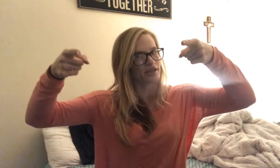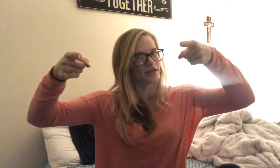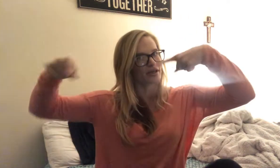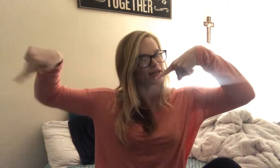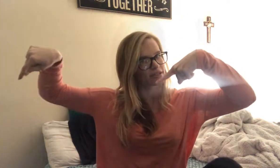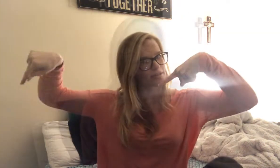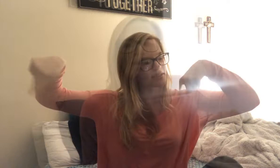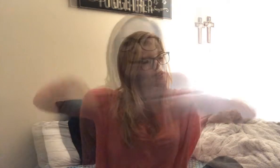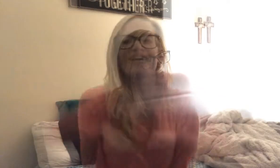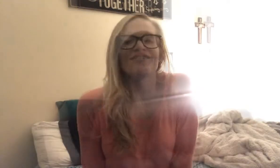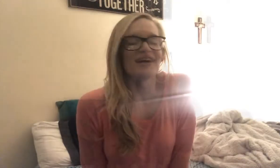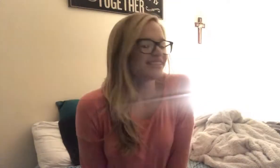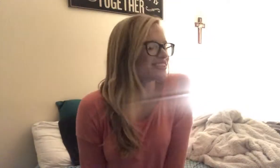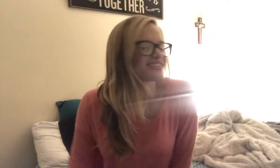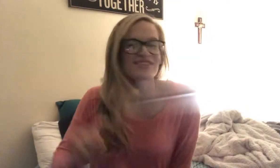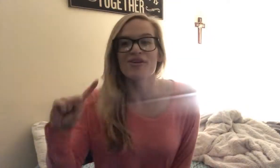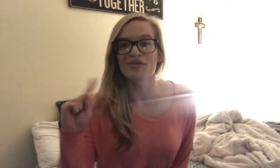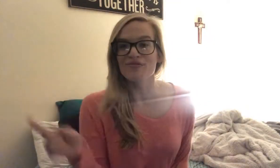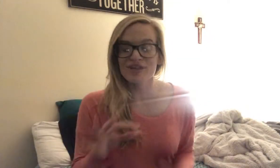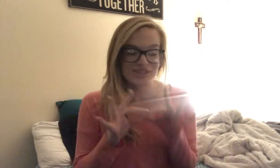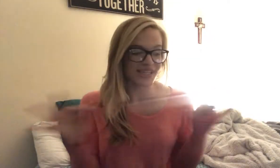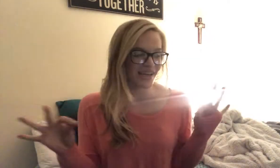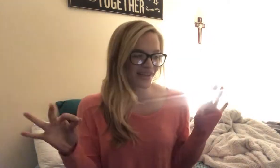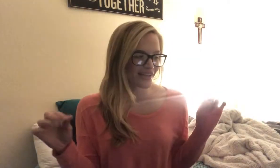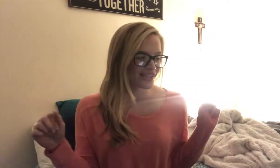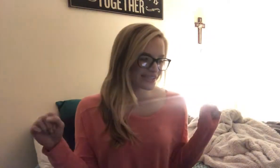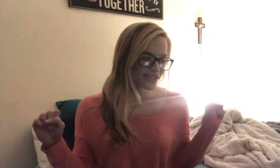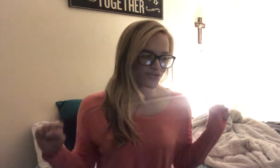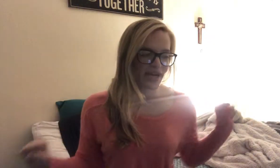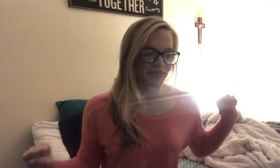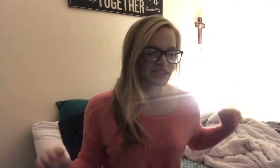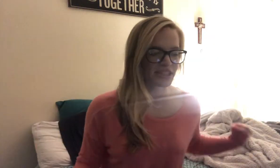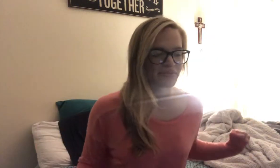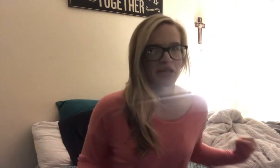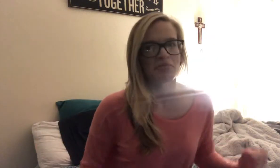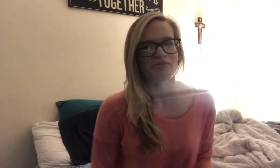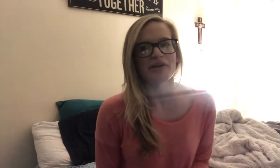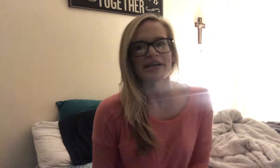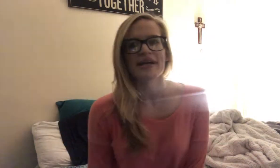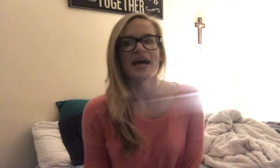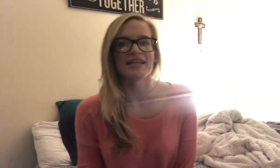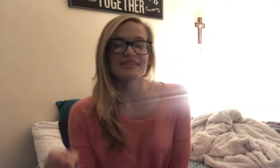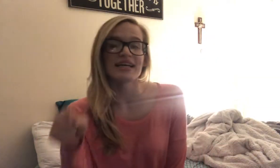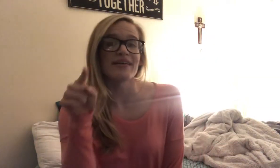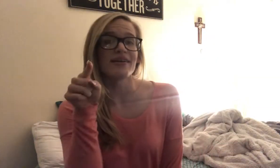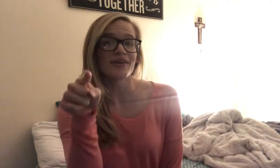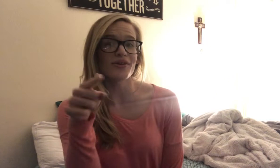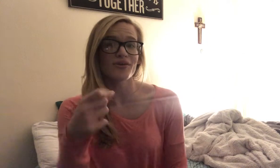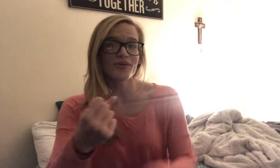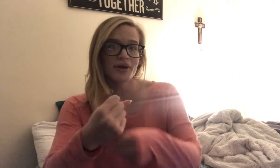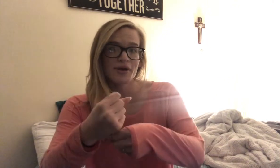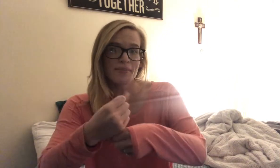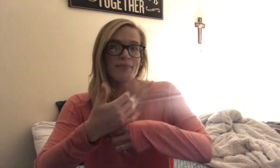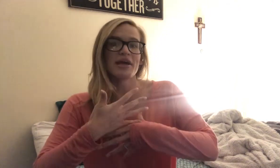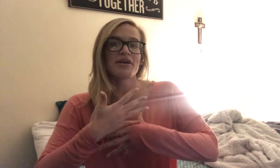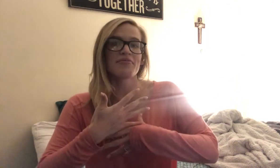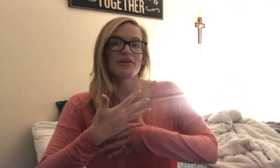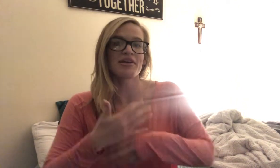you hear it, that's what it is. Alright, so the first line is, you've got me some type of way. I said, you make me,